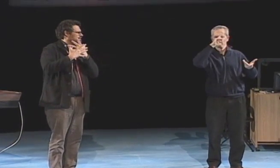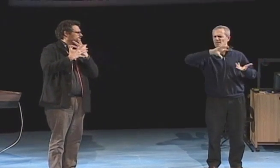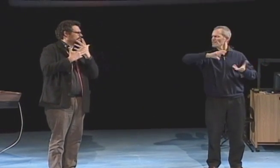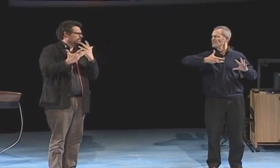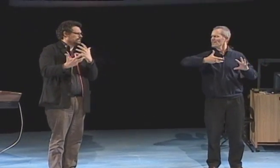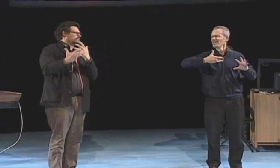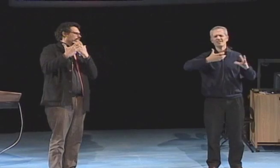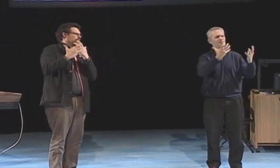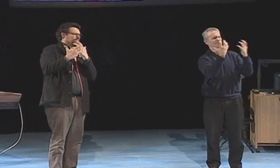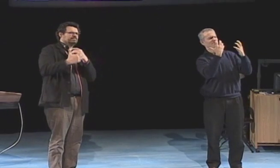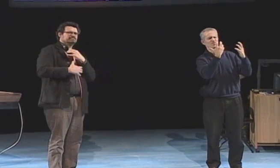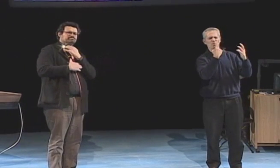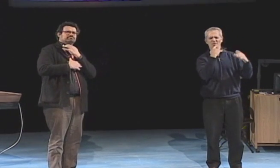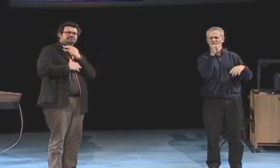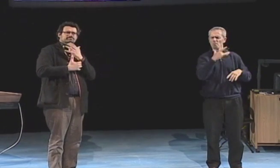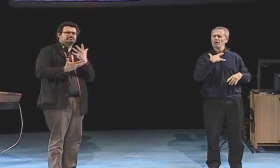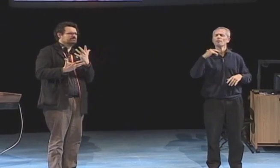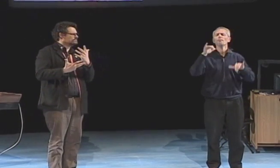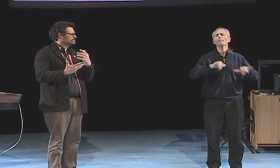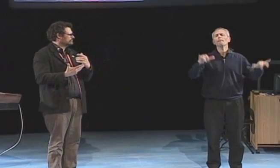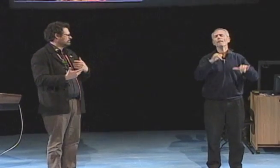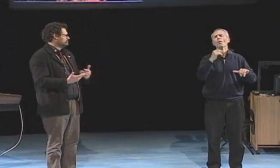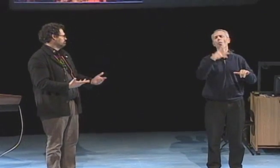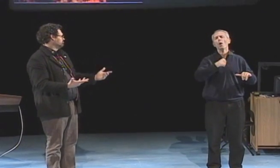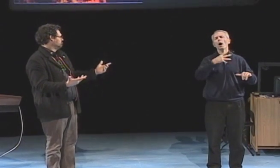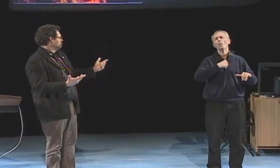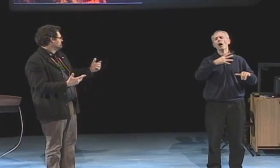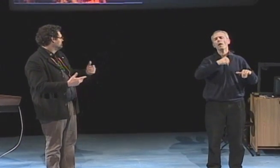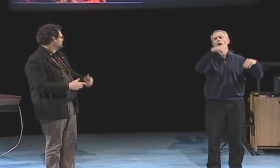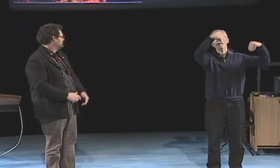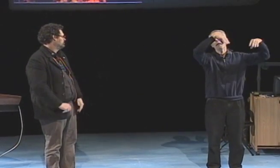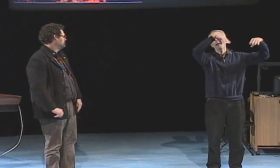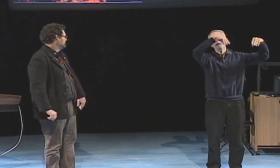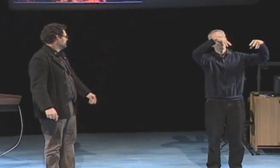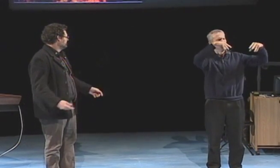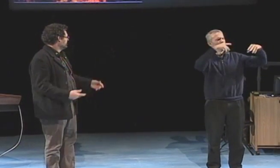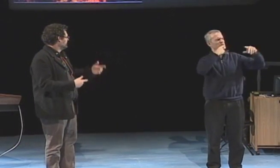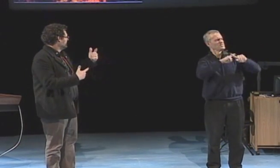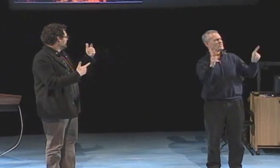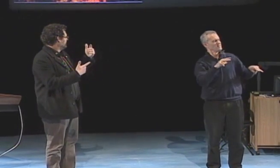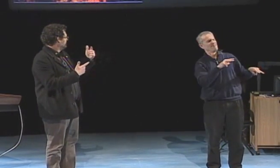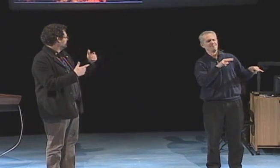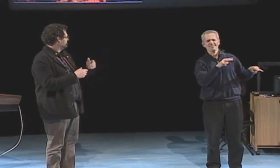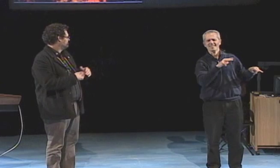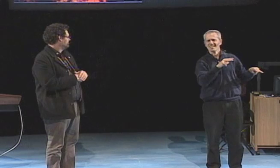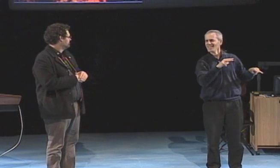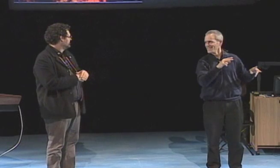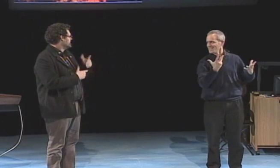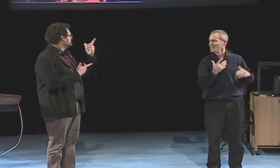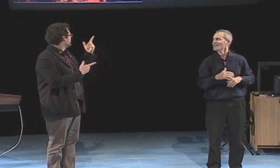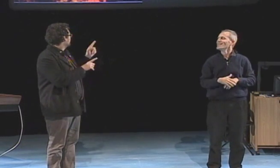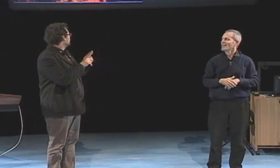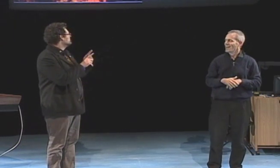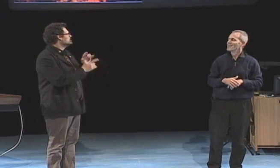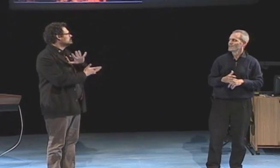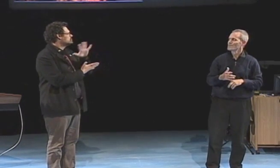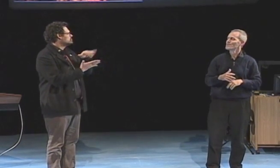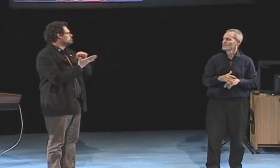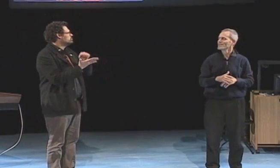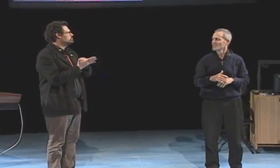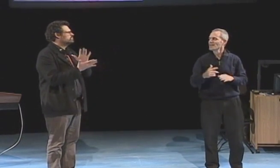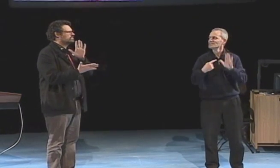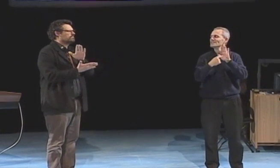object that I saw in my life, and take out the normal light bulb and put in a red light bulb that would flicker